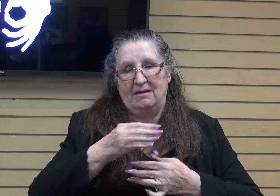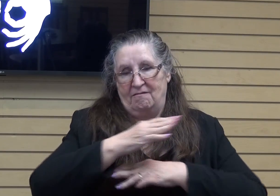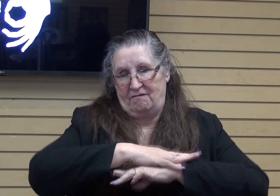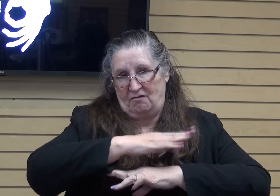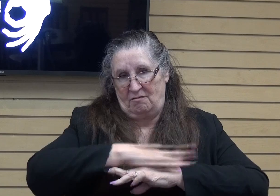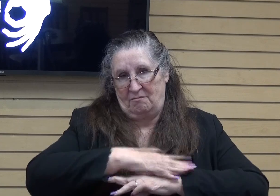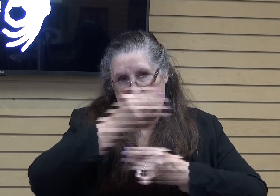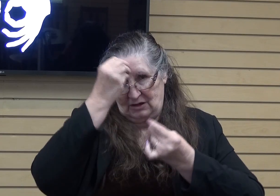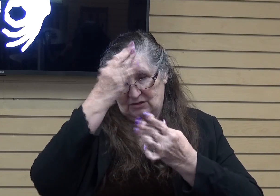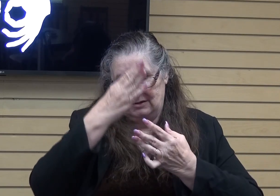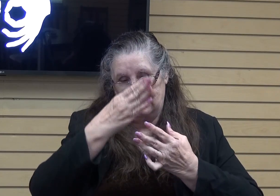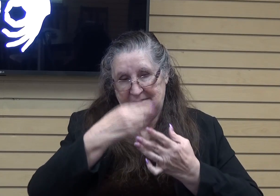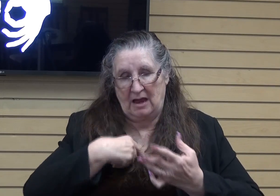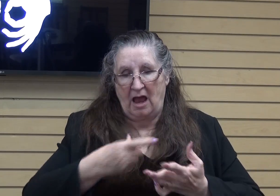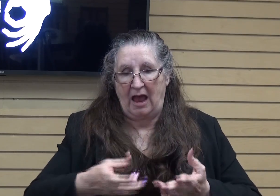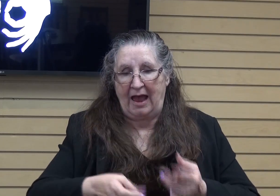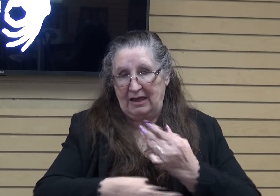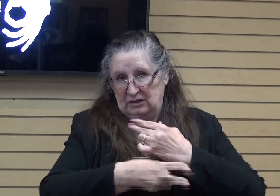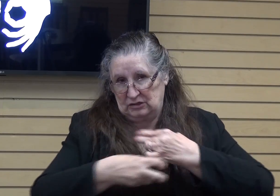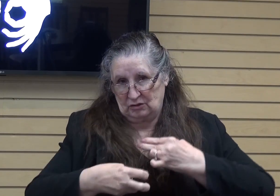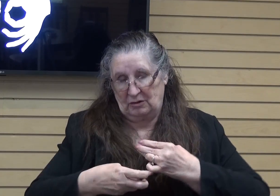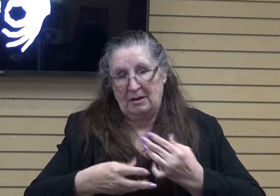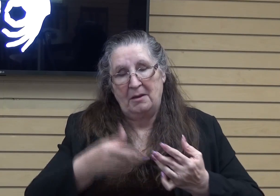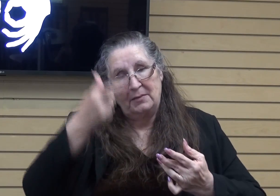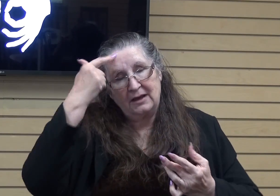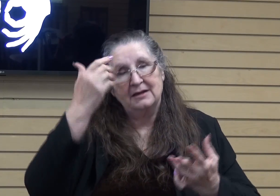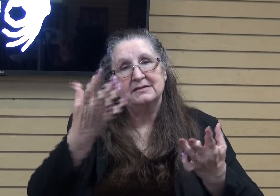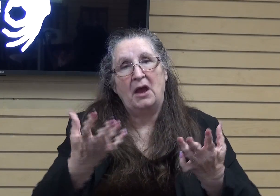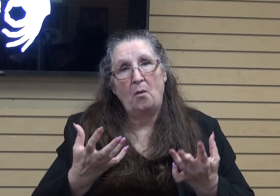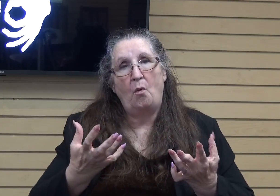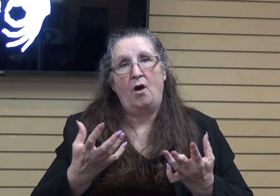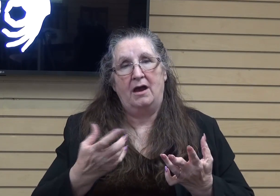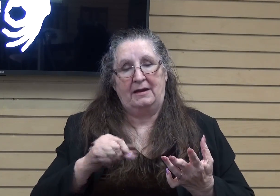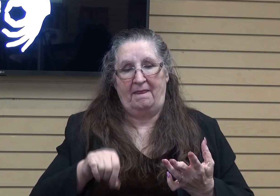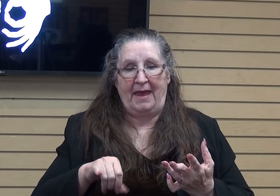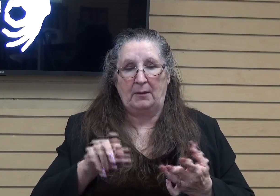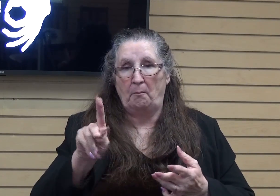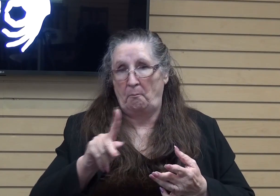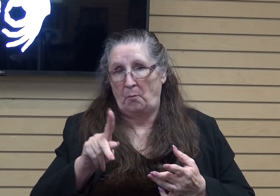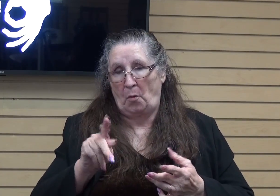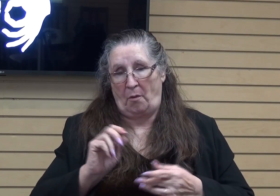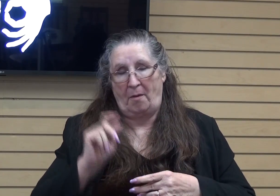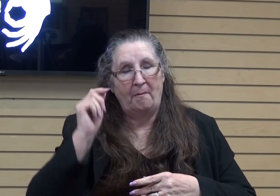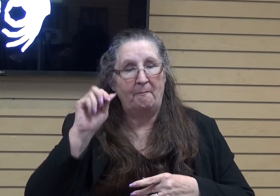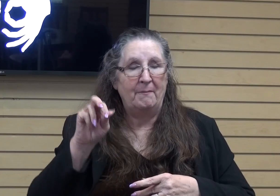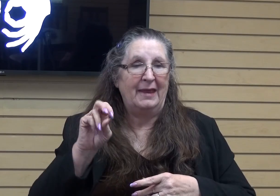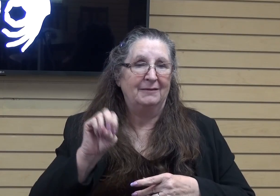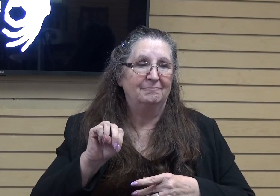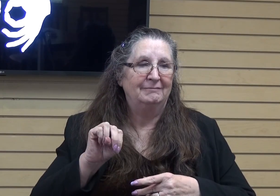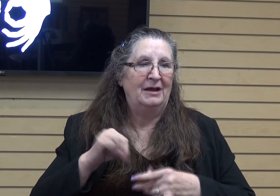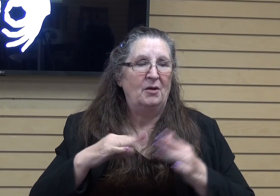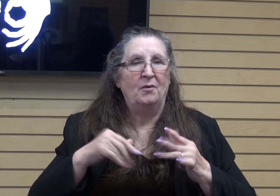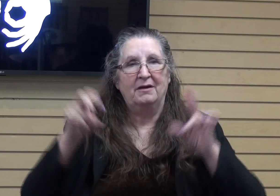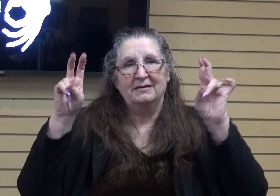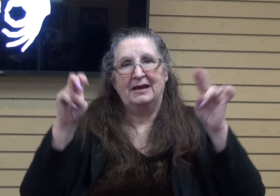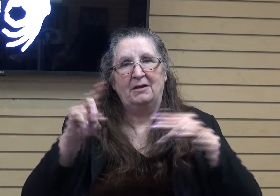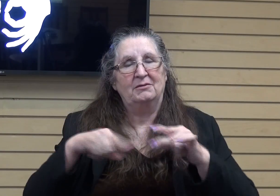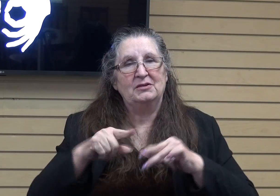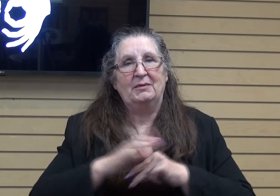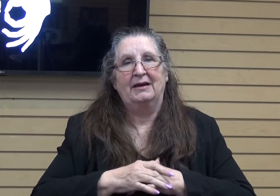However, I came in on the video and I confessed a while later about just, you know, whatever that title was about. Anyways, I had,